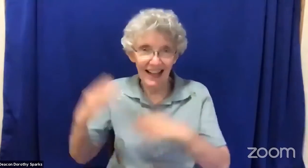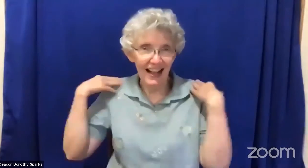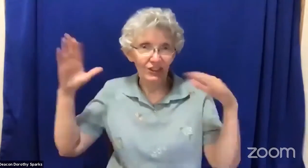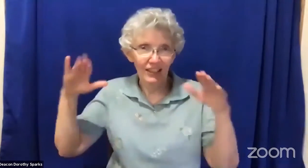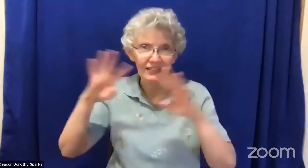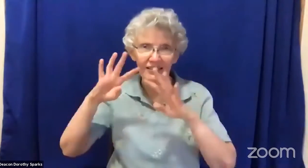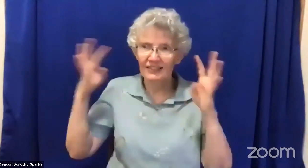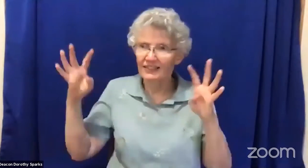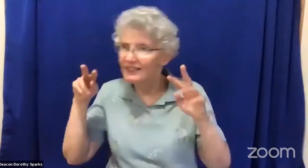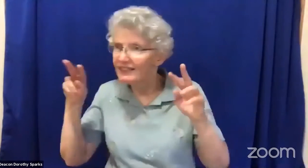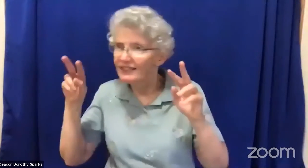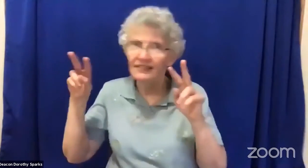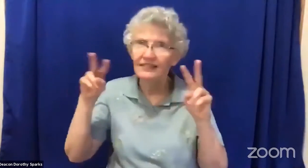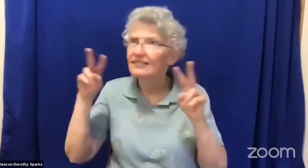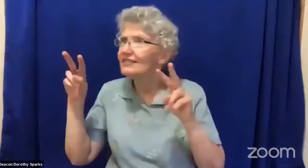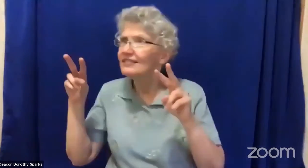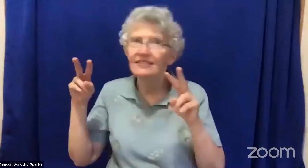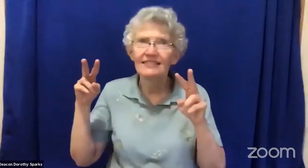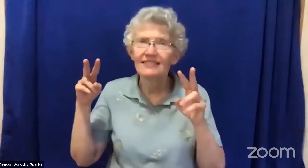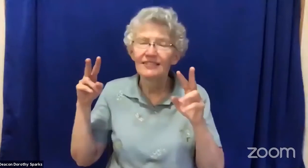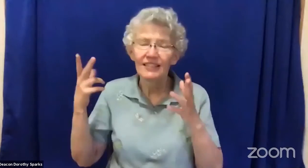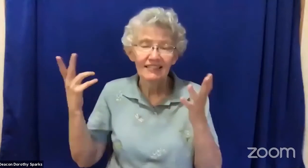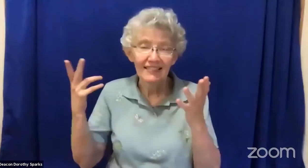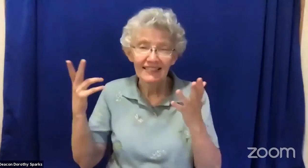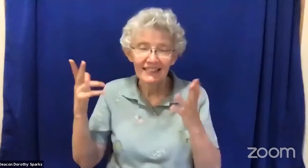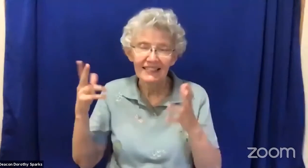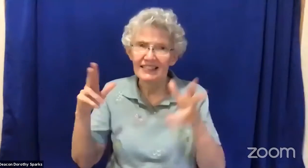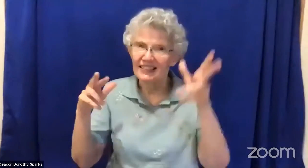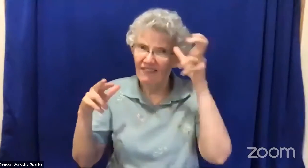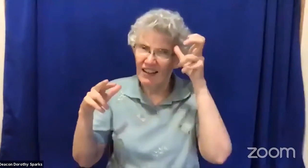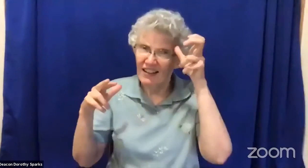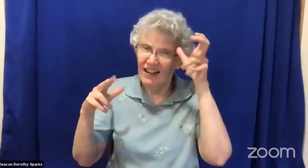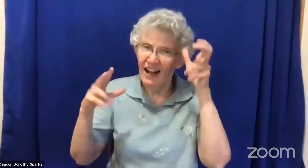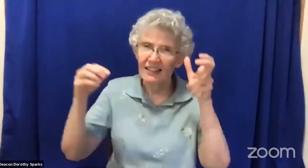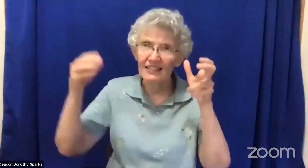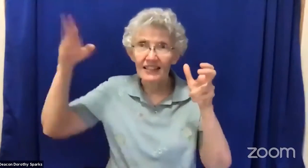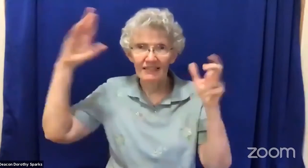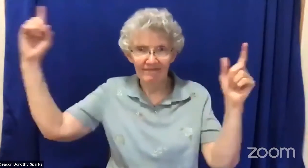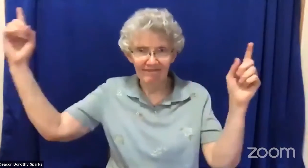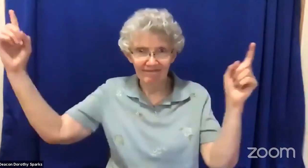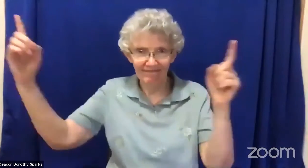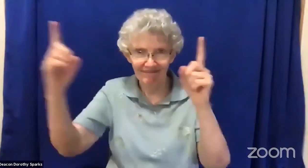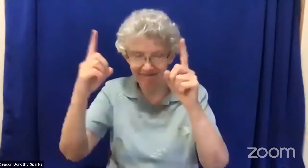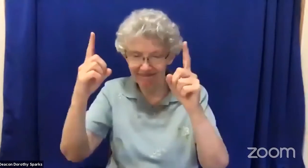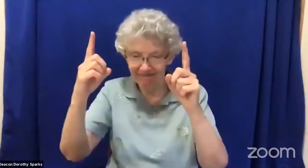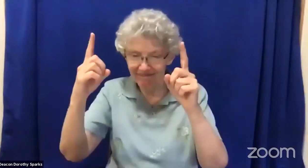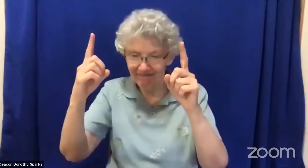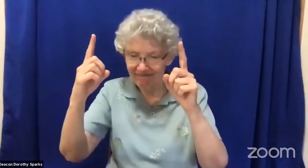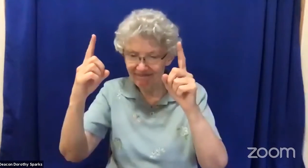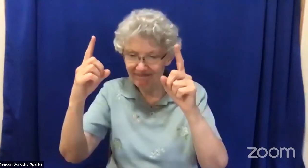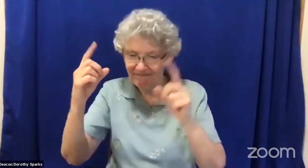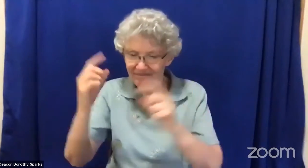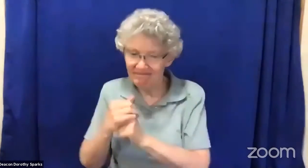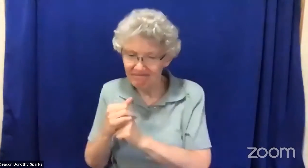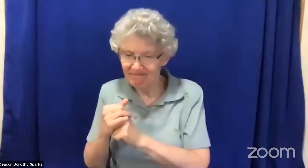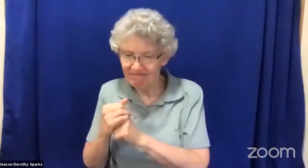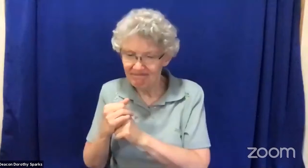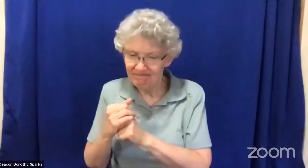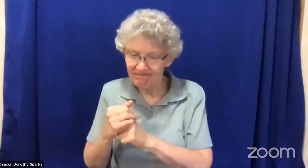he would get up early the next morning and offer a sacrifice for each of them just in case they had sinned or silently